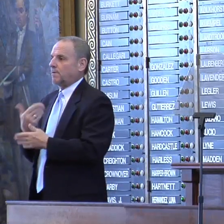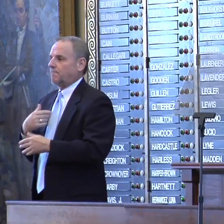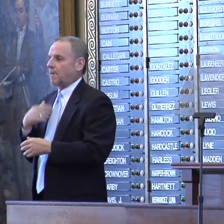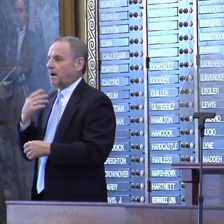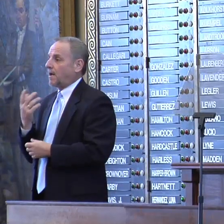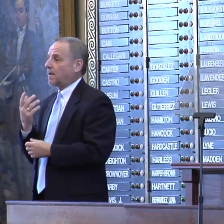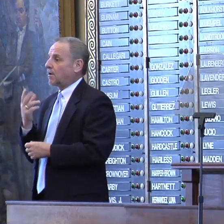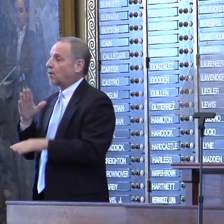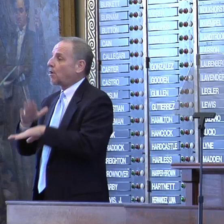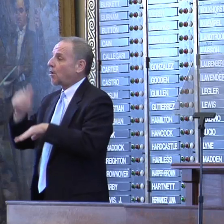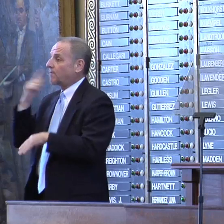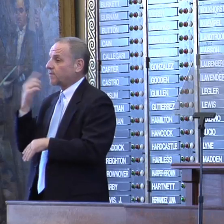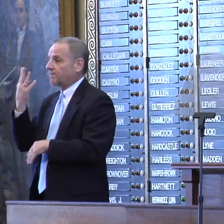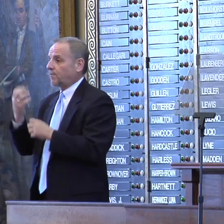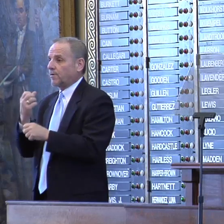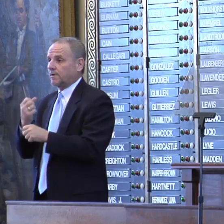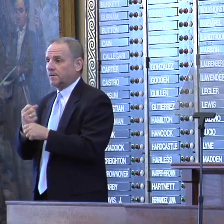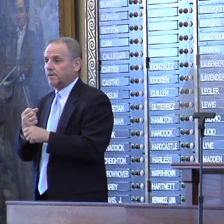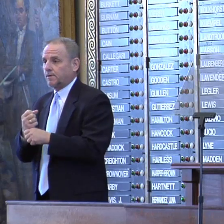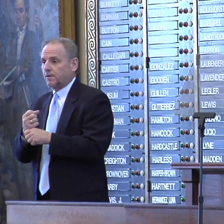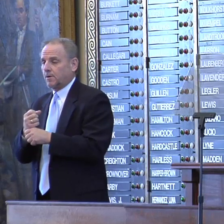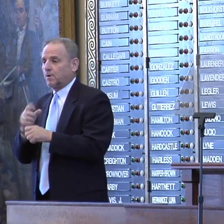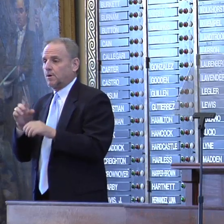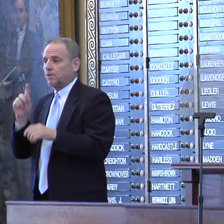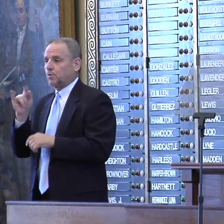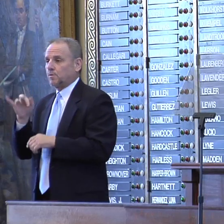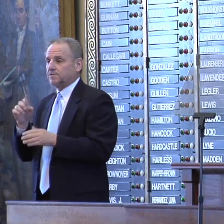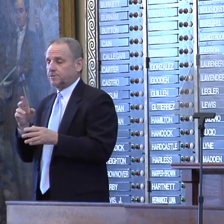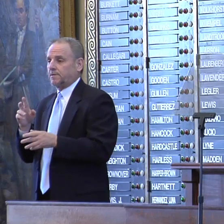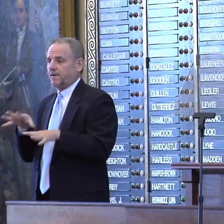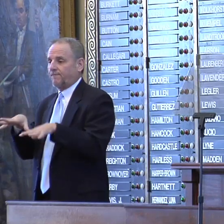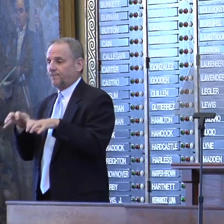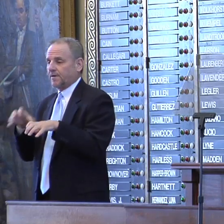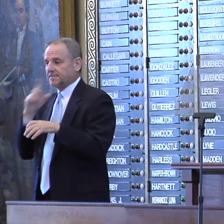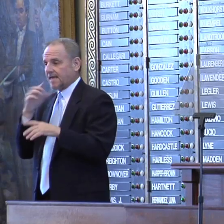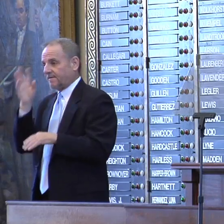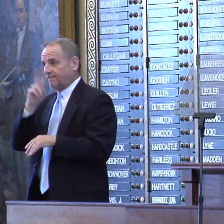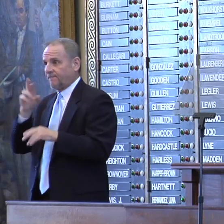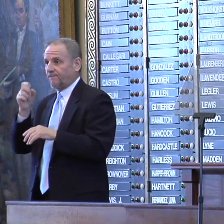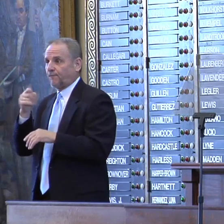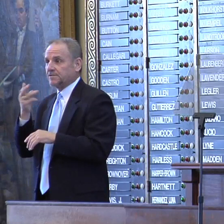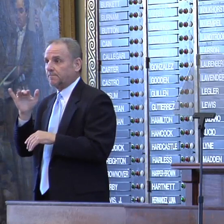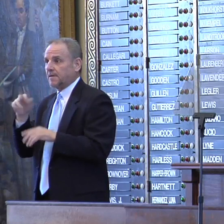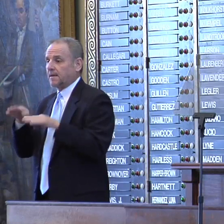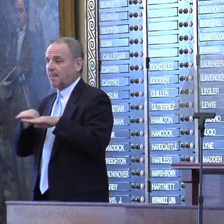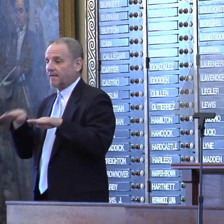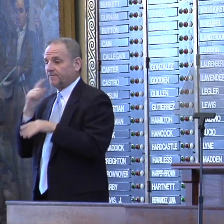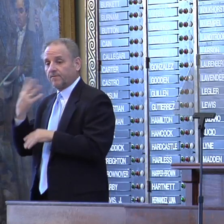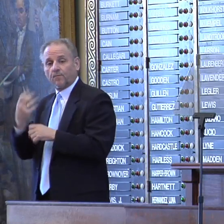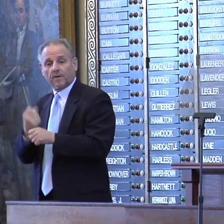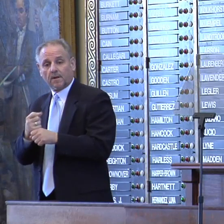tuition freeze, locking in tuition rates at or below the freshman level for four years. As